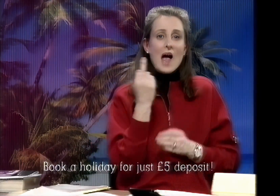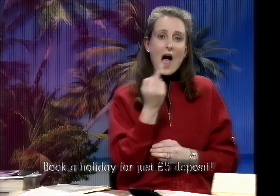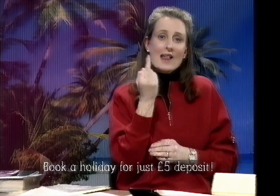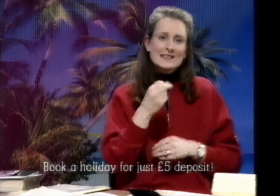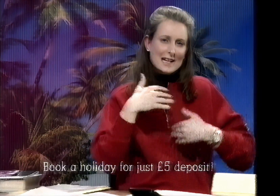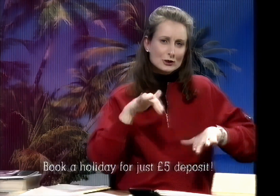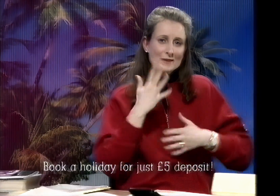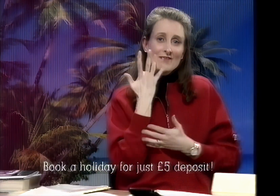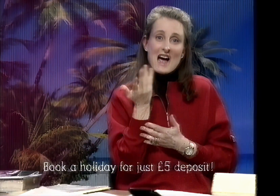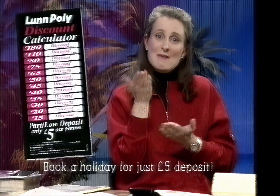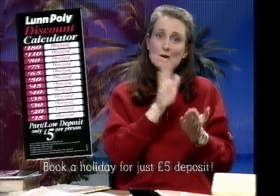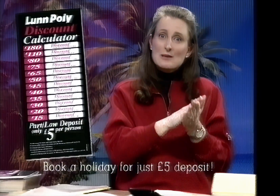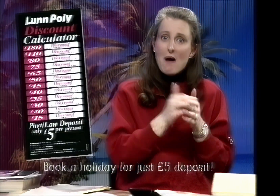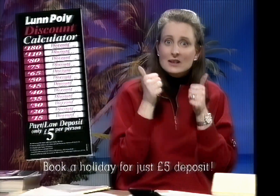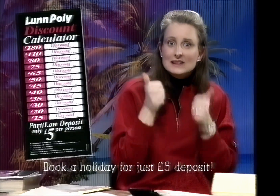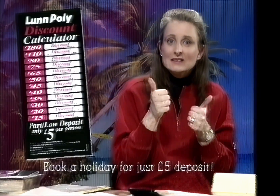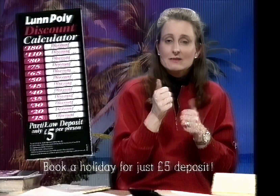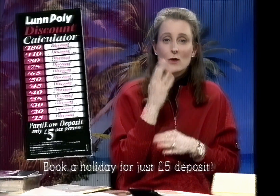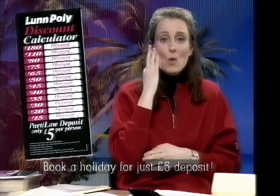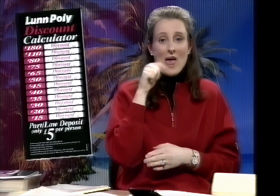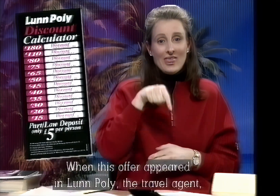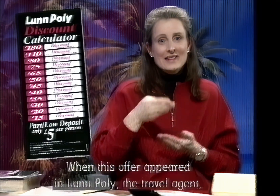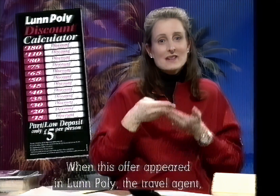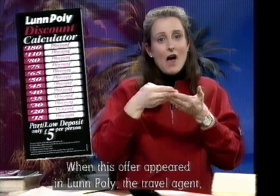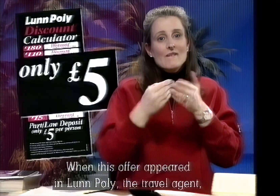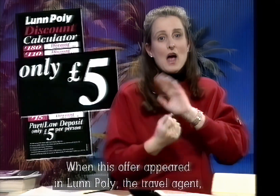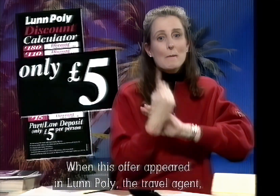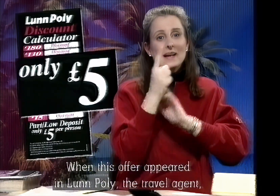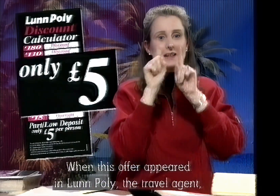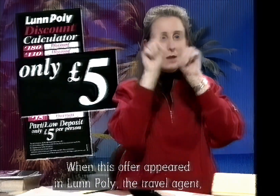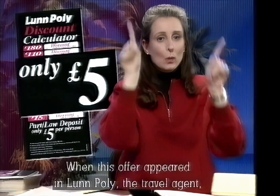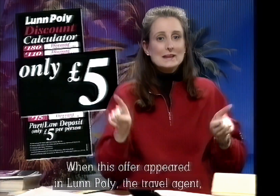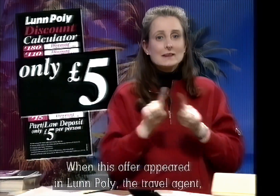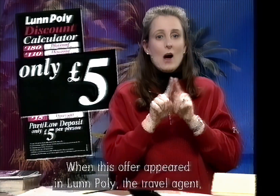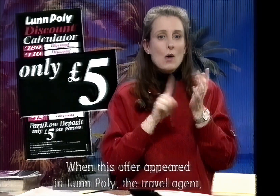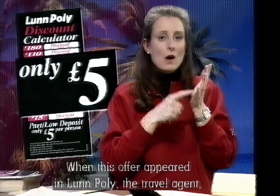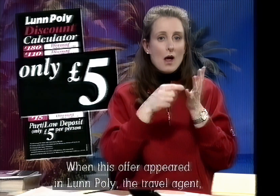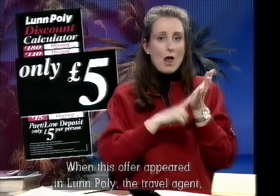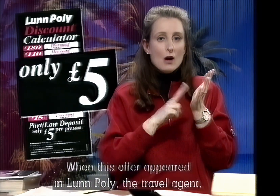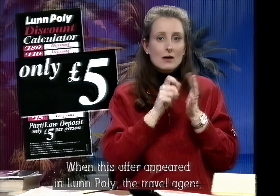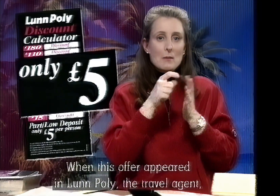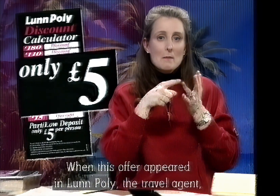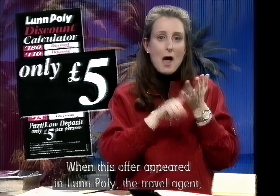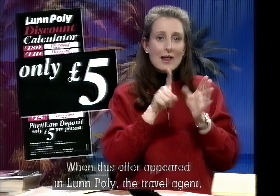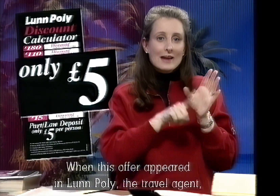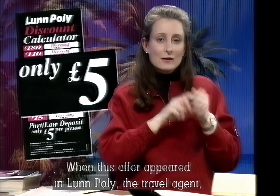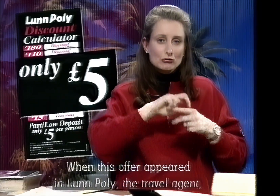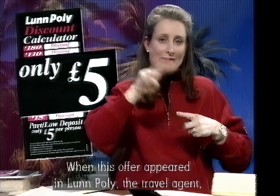Book a holiday for just £5 deposit. When this offer appeared in the window of Lampolly, the travel agent,